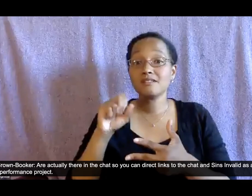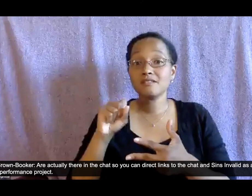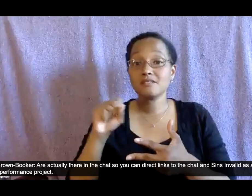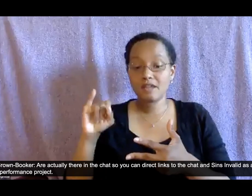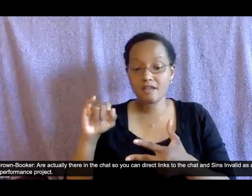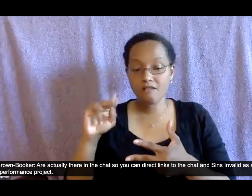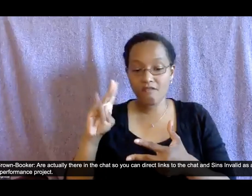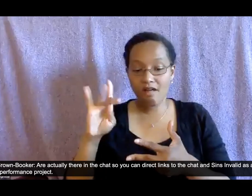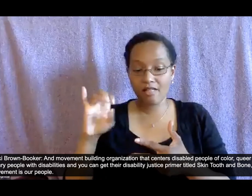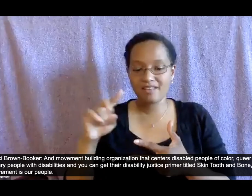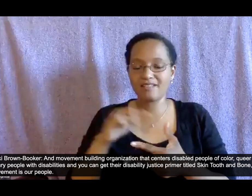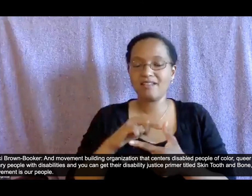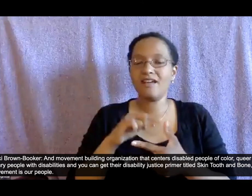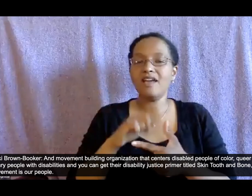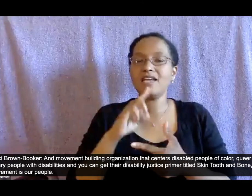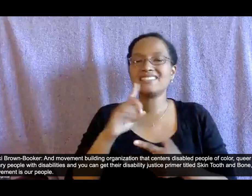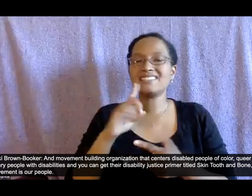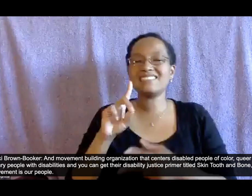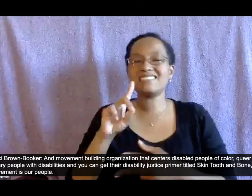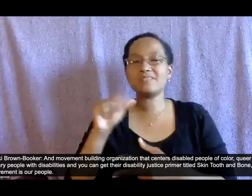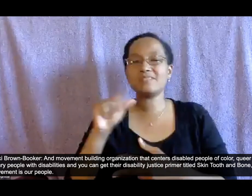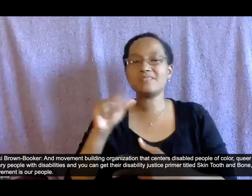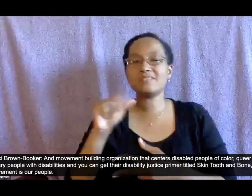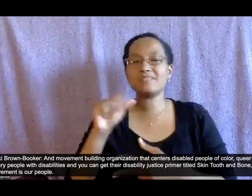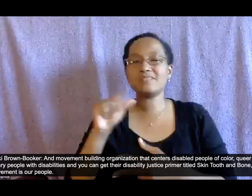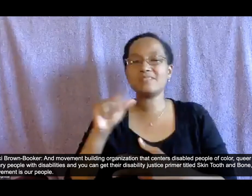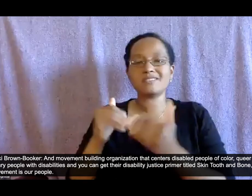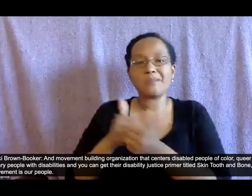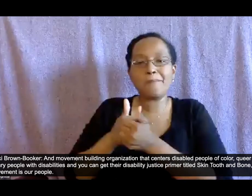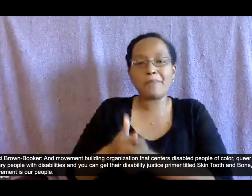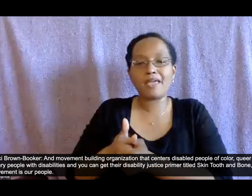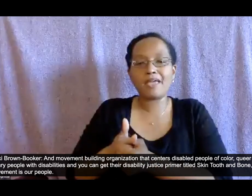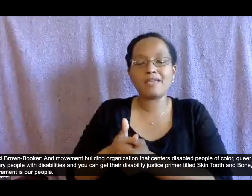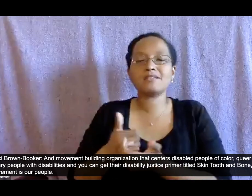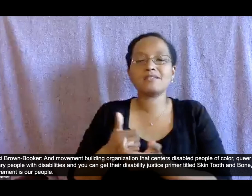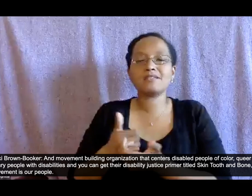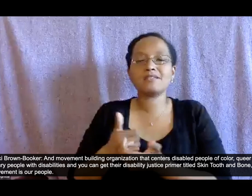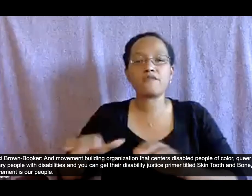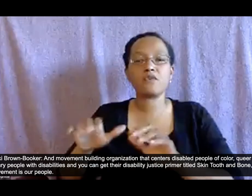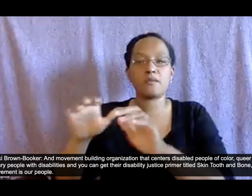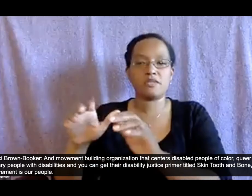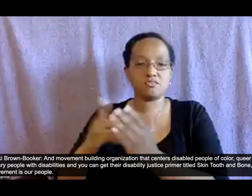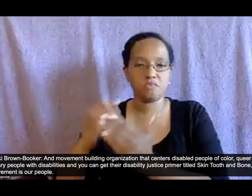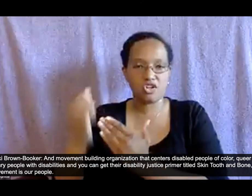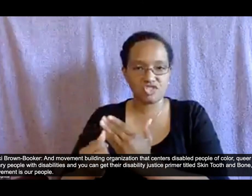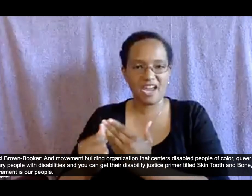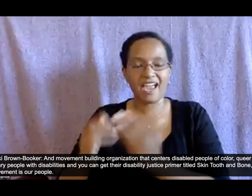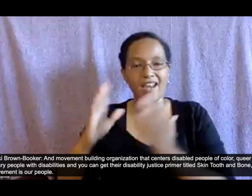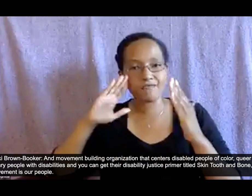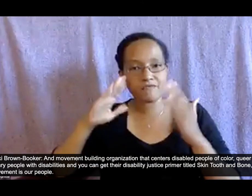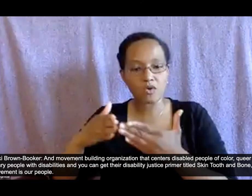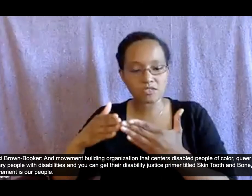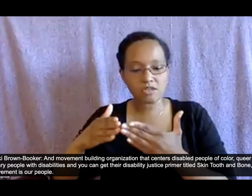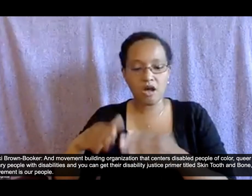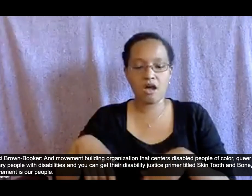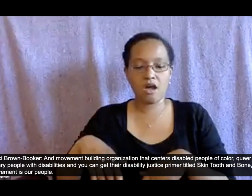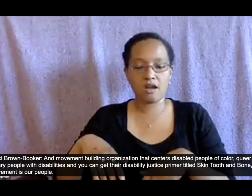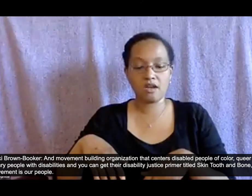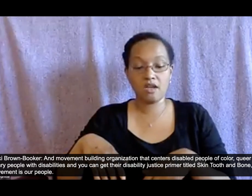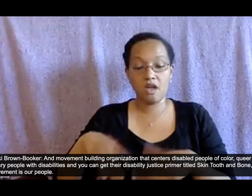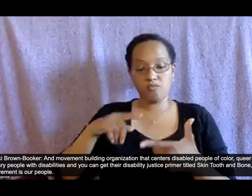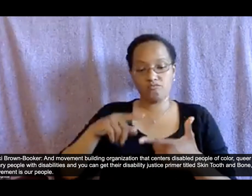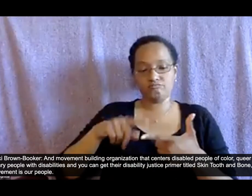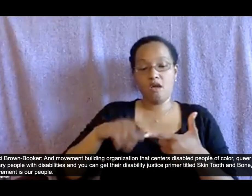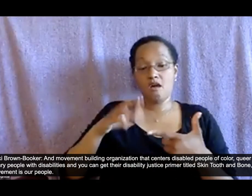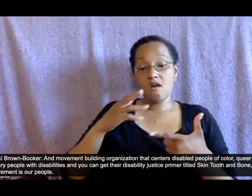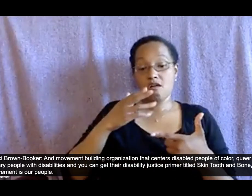project and movement building organization that centers disabled people of color queer trans and